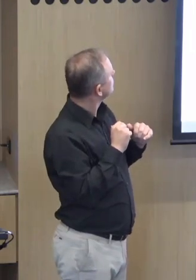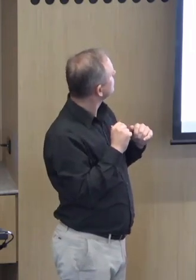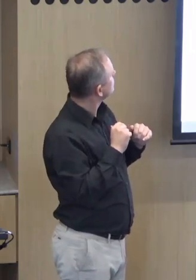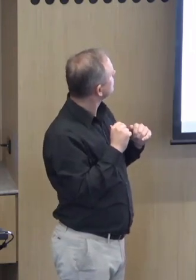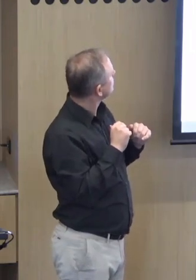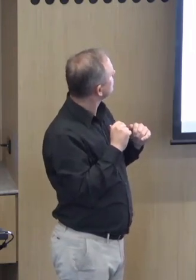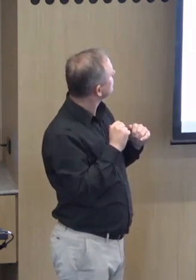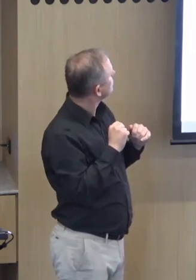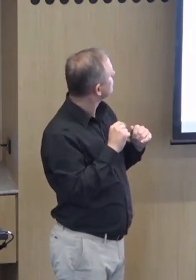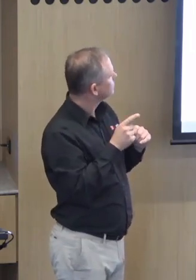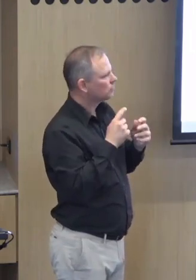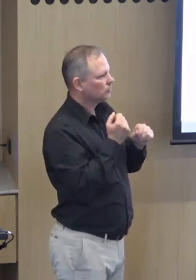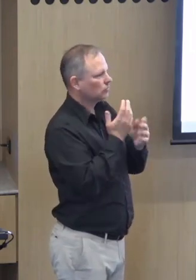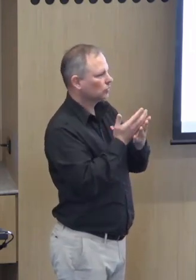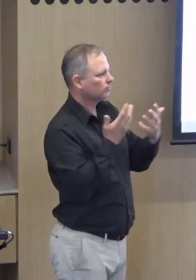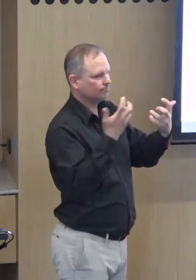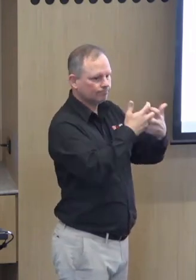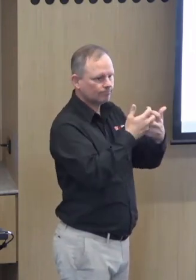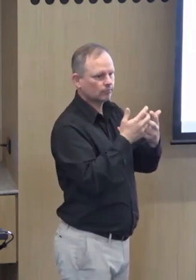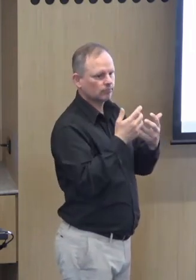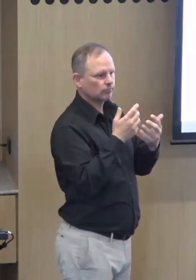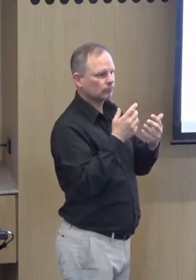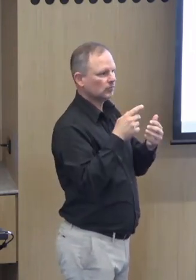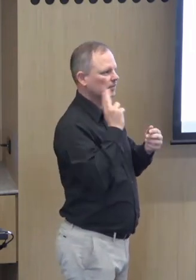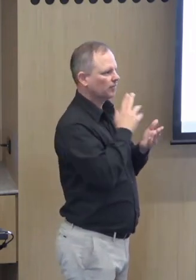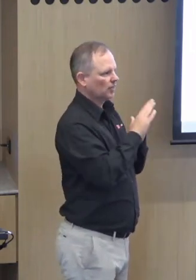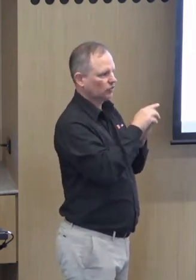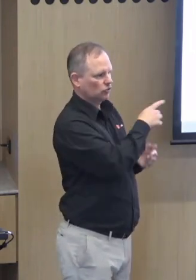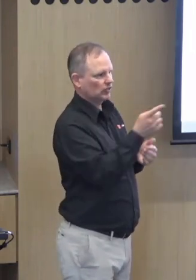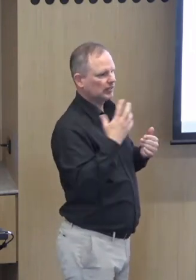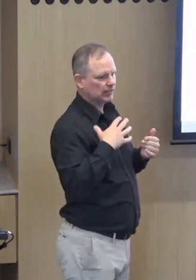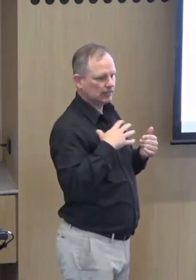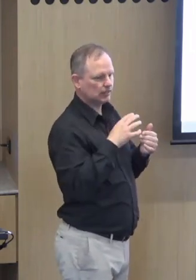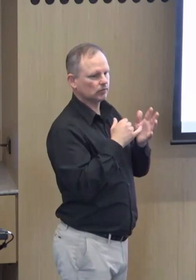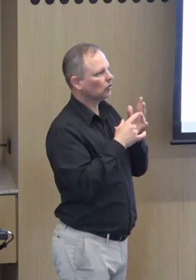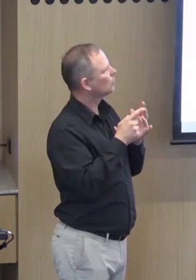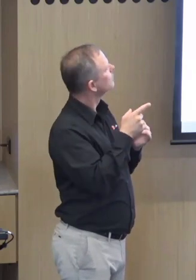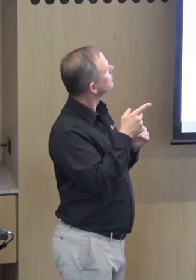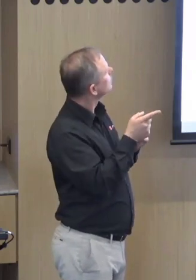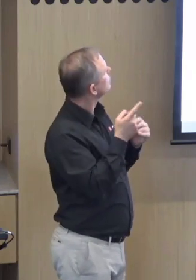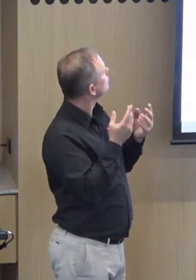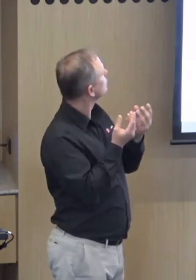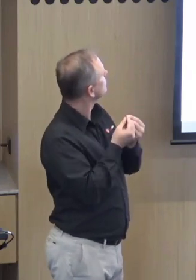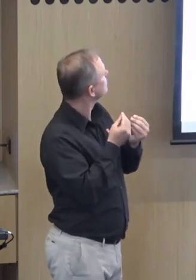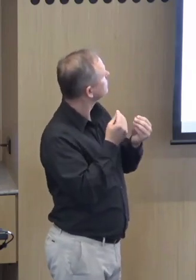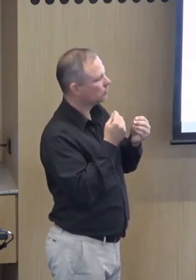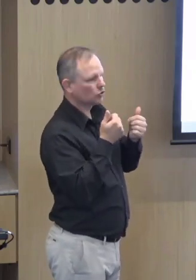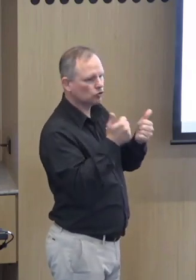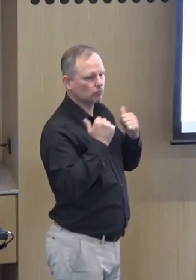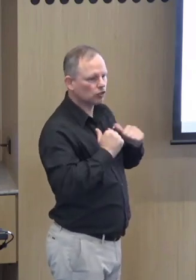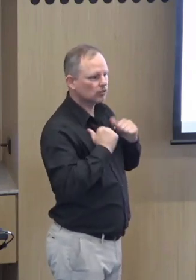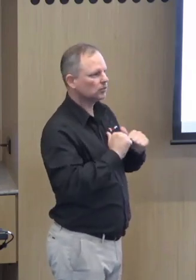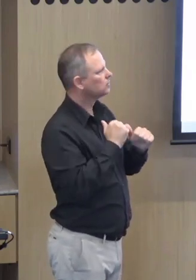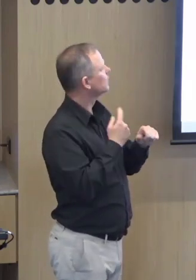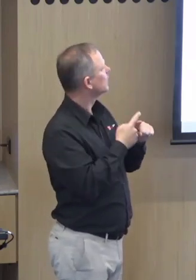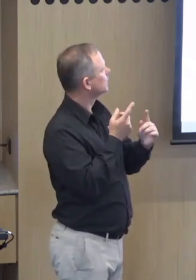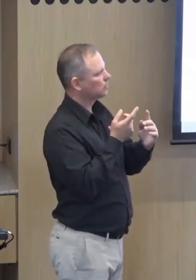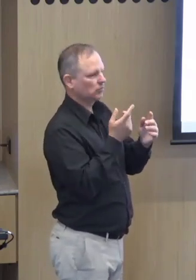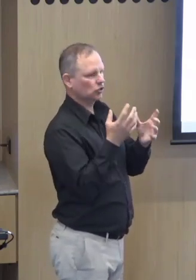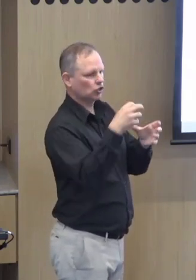So the vision for statewide model of care, it's essentially how we visualise it. It has good